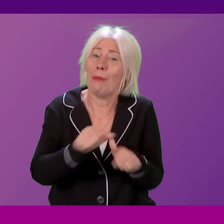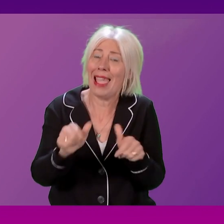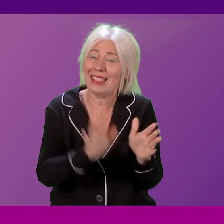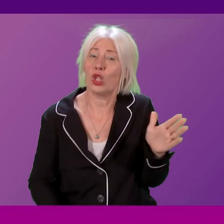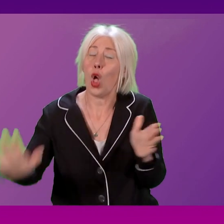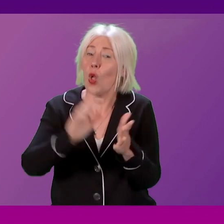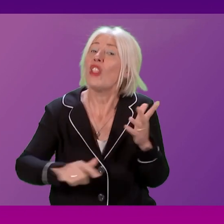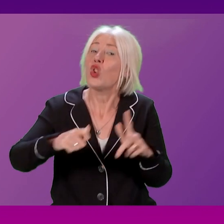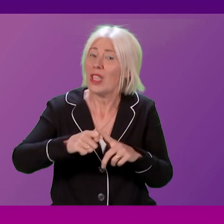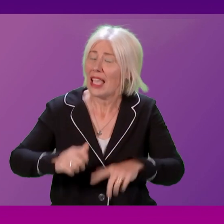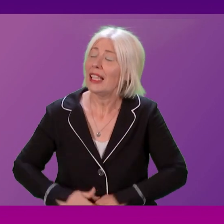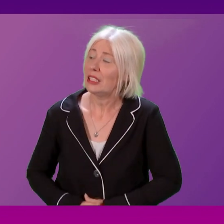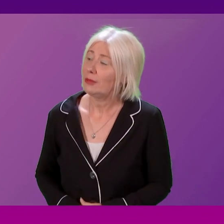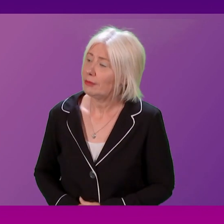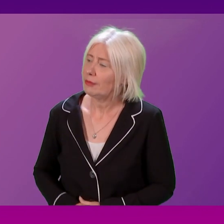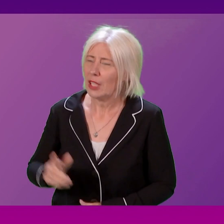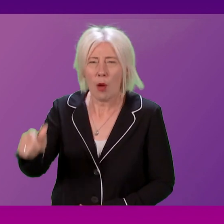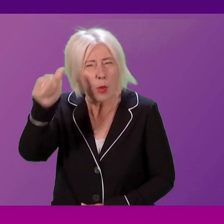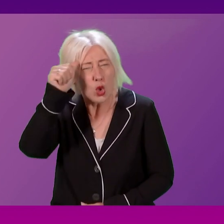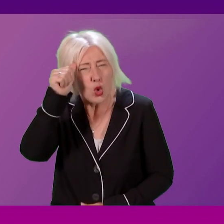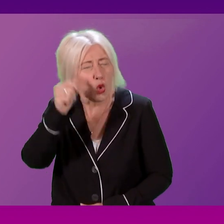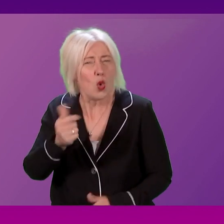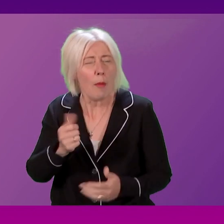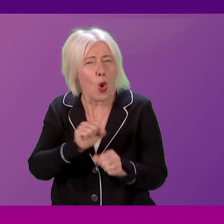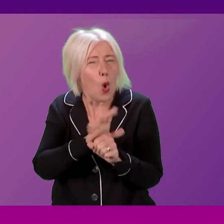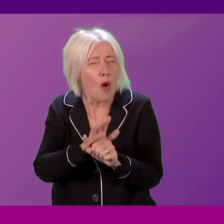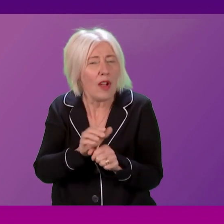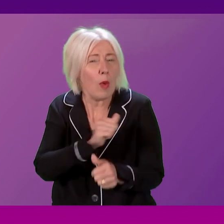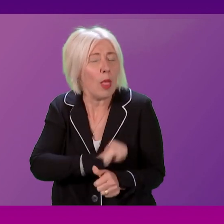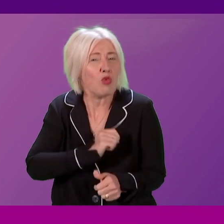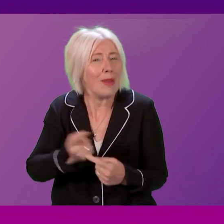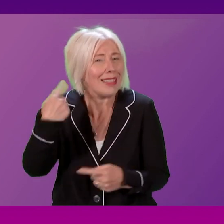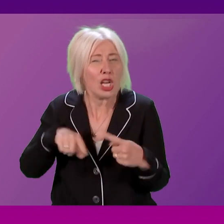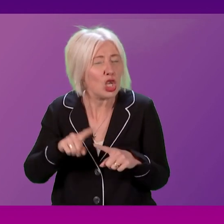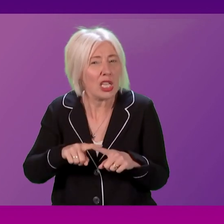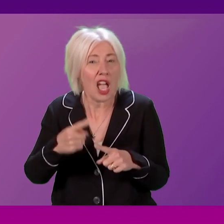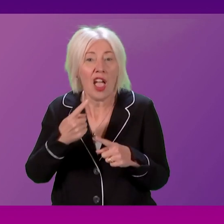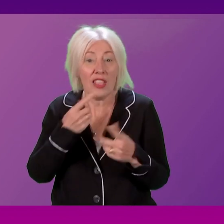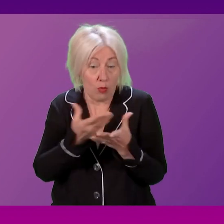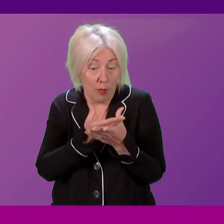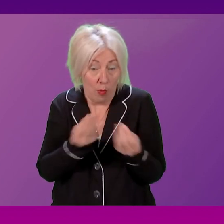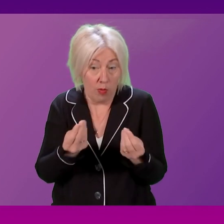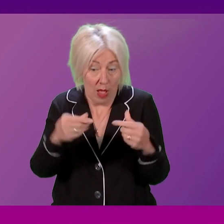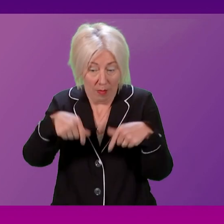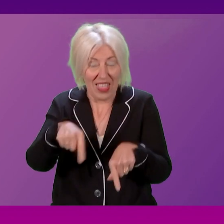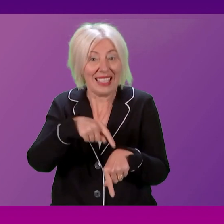President, officer, surely the First Minister knew about COVID when he made the promise last year that we eradicate it by this time this year.